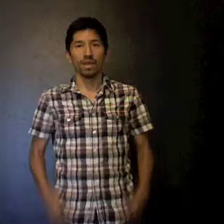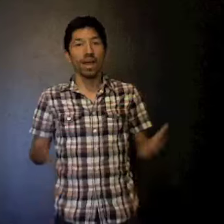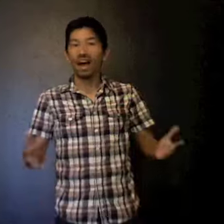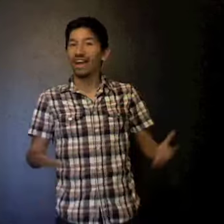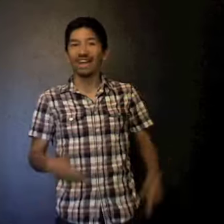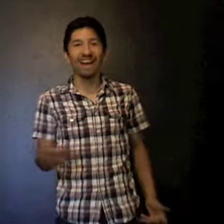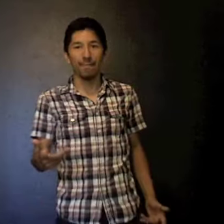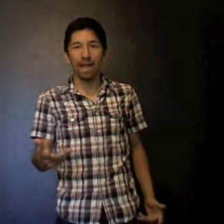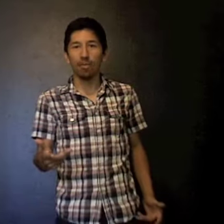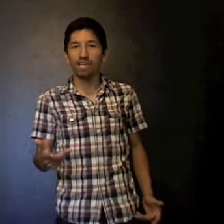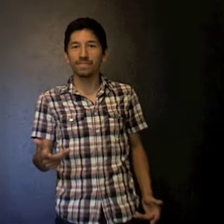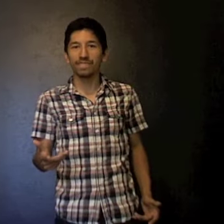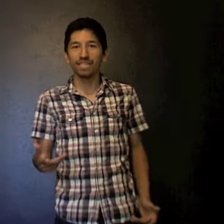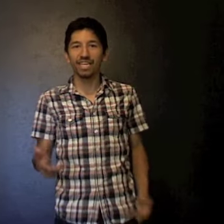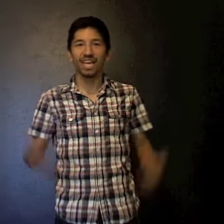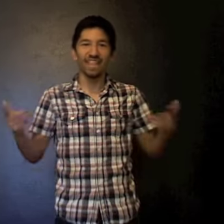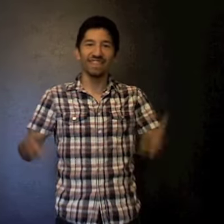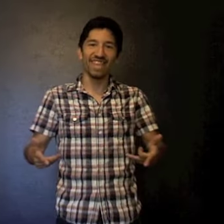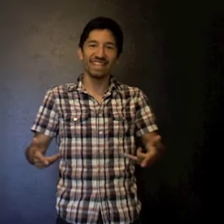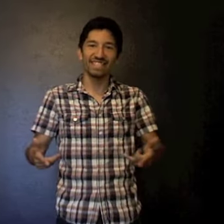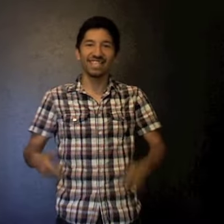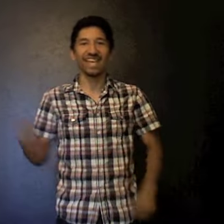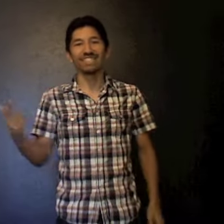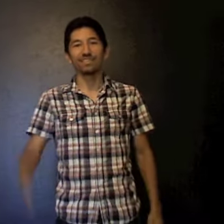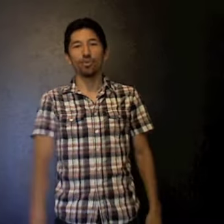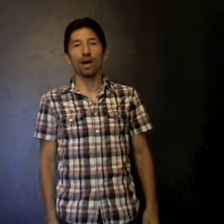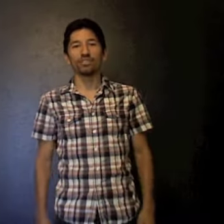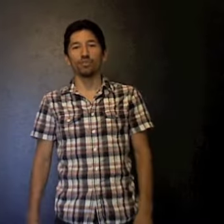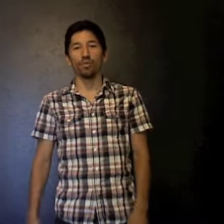Hi, I'm Matt Wozbinski, and this is The Woz Report.